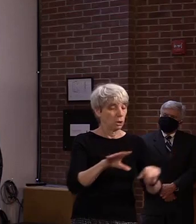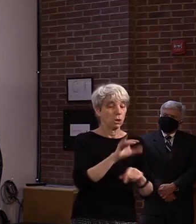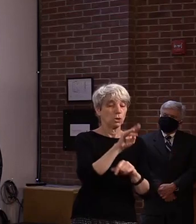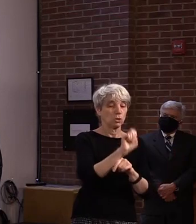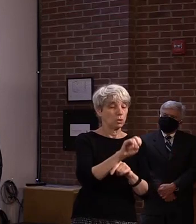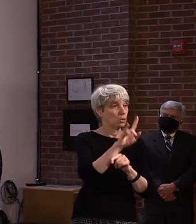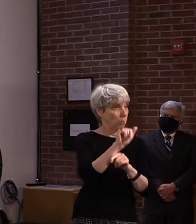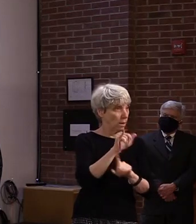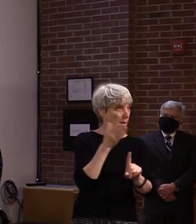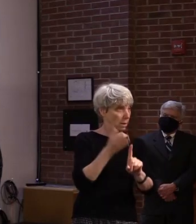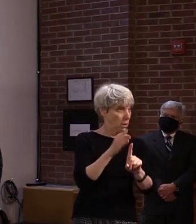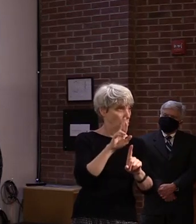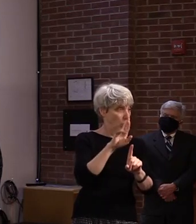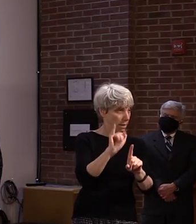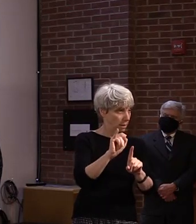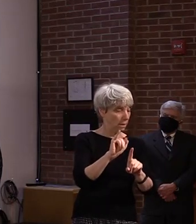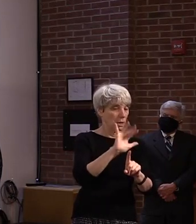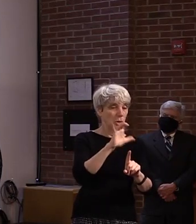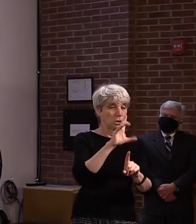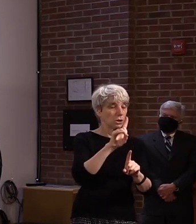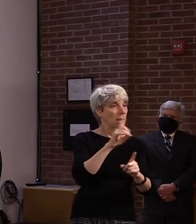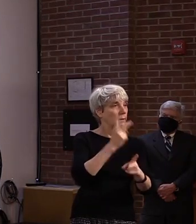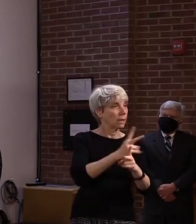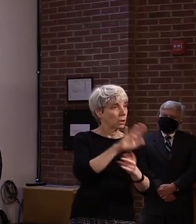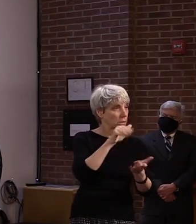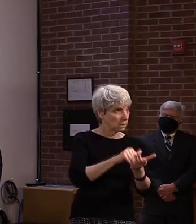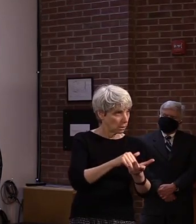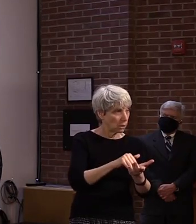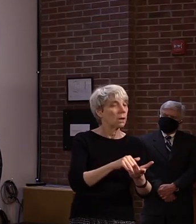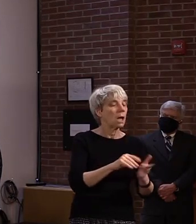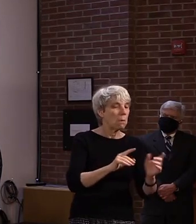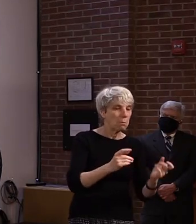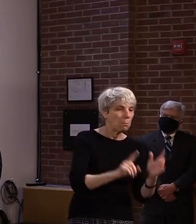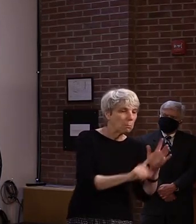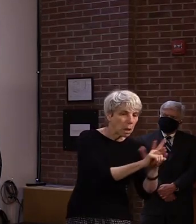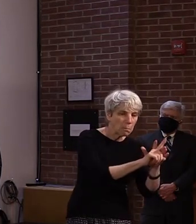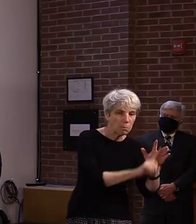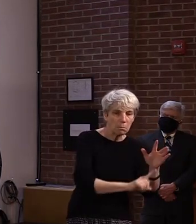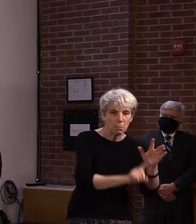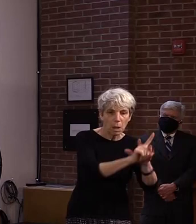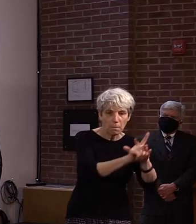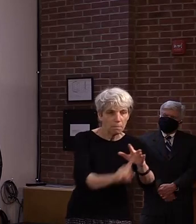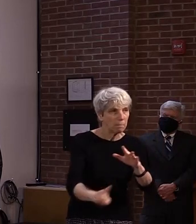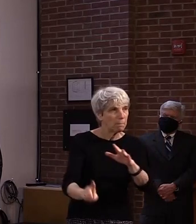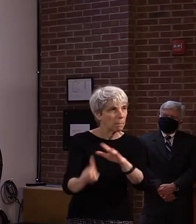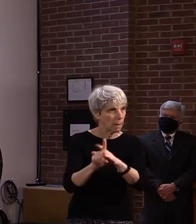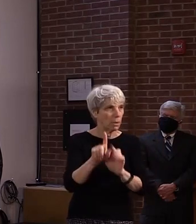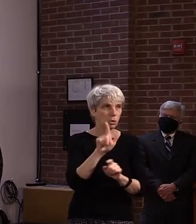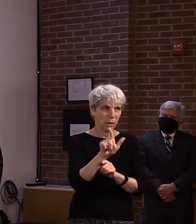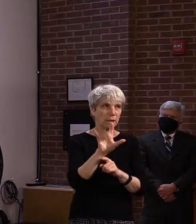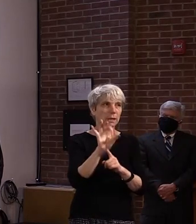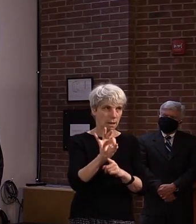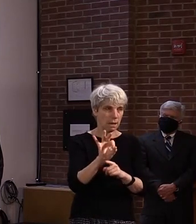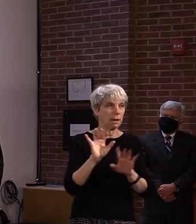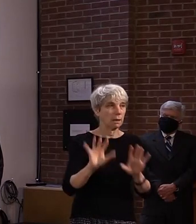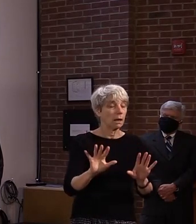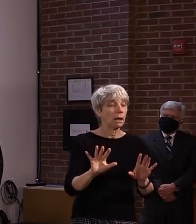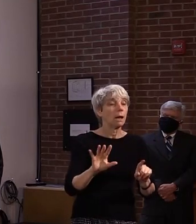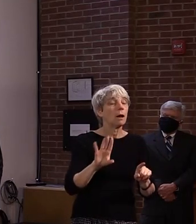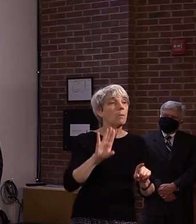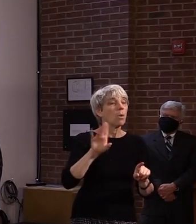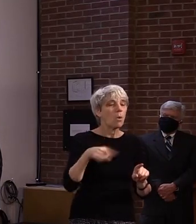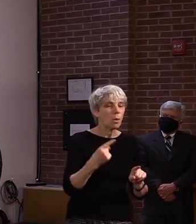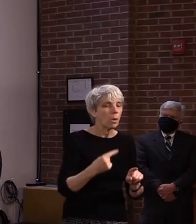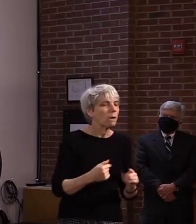that reopened, cases occurred in 29, and in only four of the 666 did